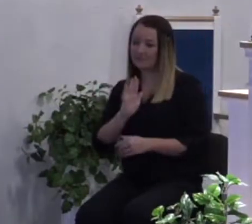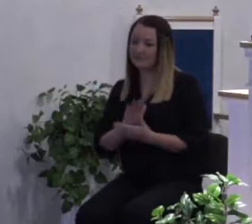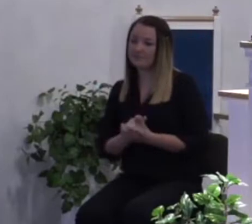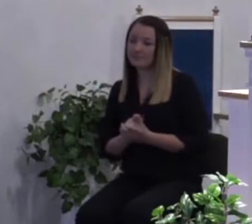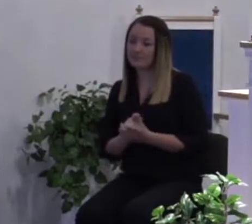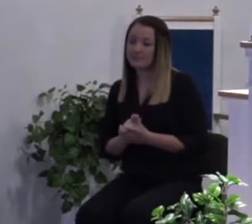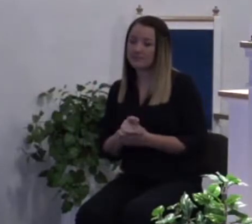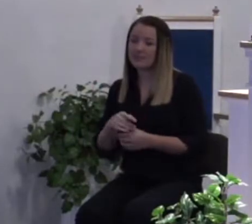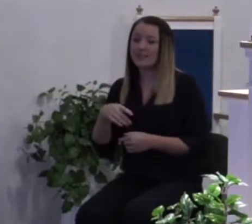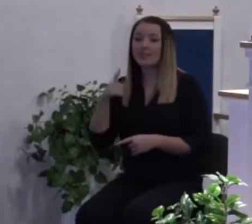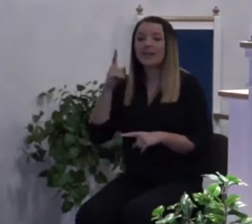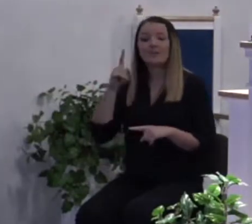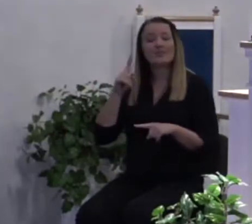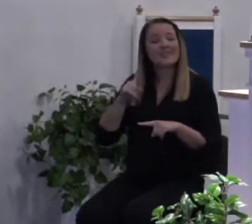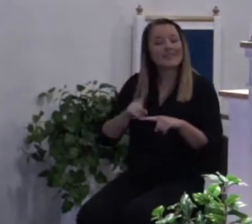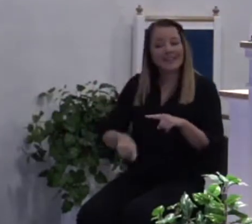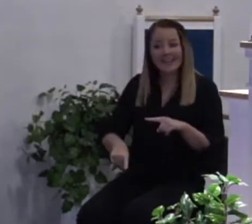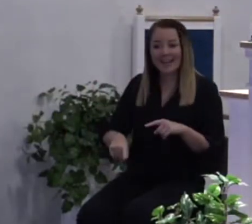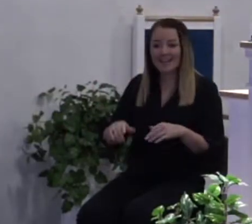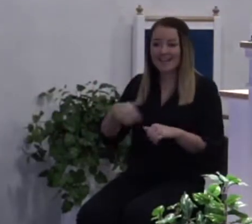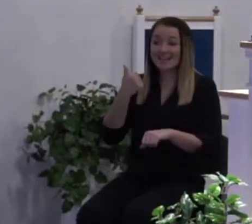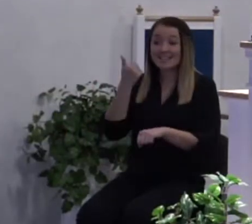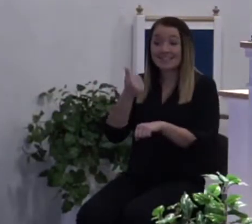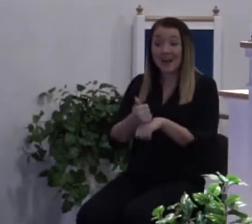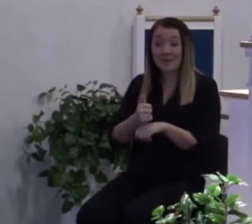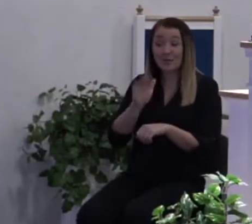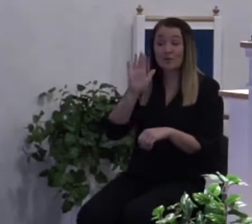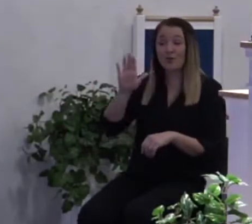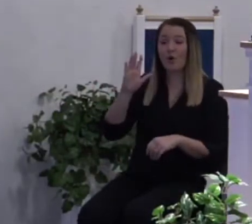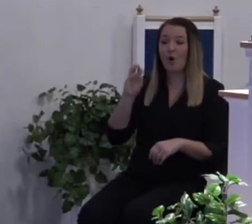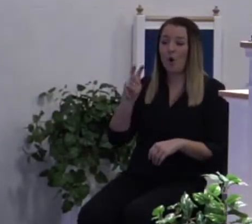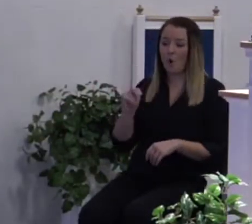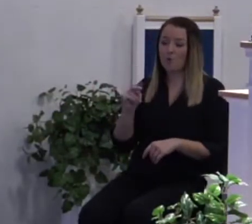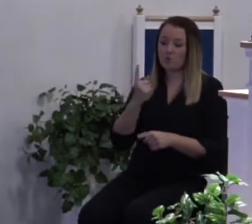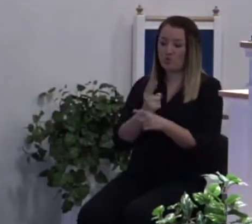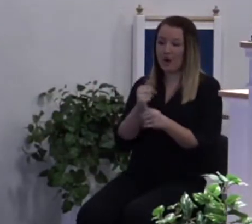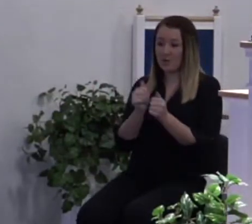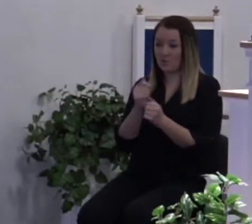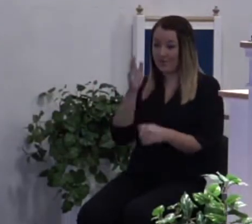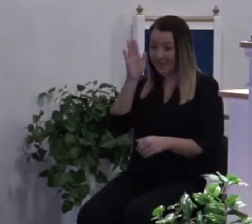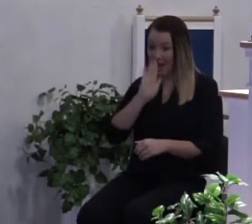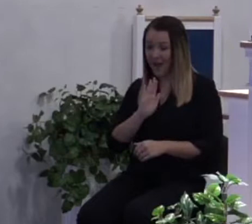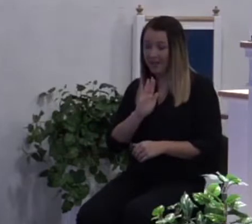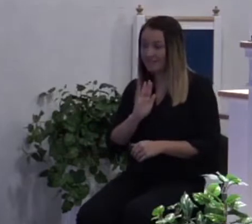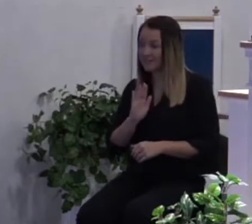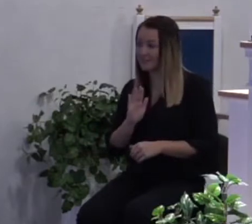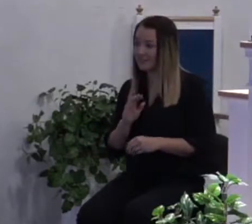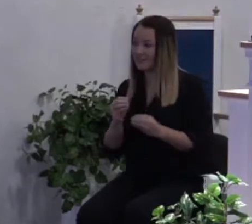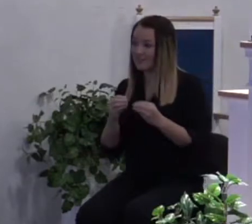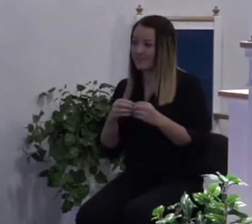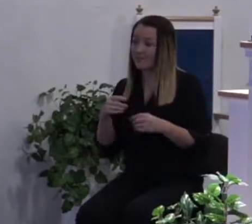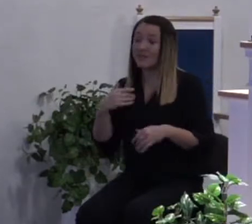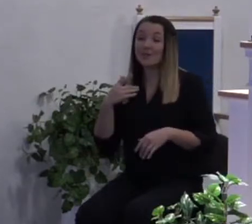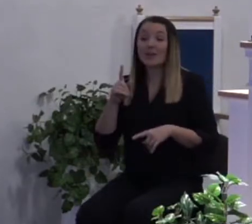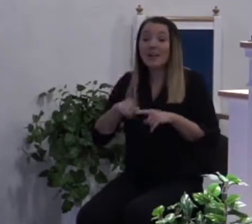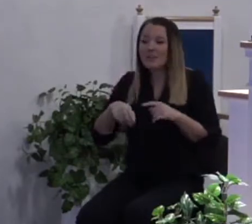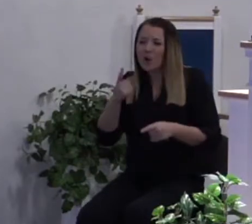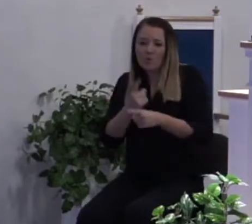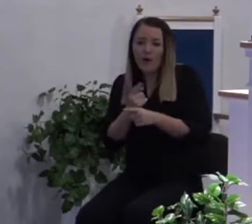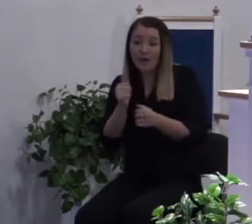You cannot establish your own right with God. You cannot be right with God because I've got a list